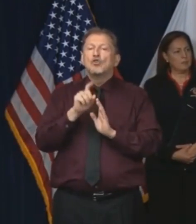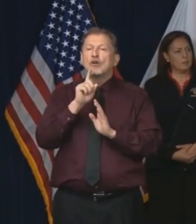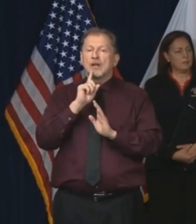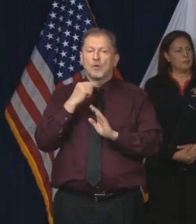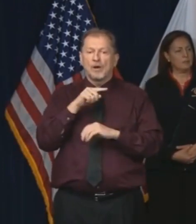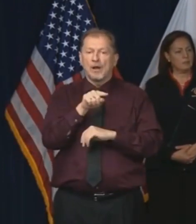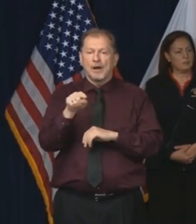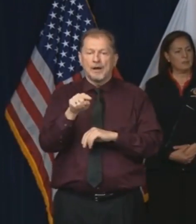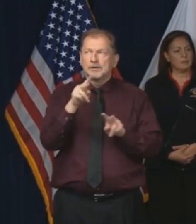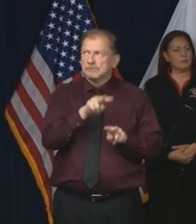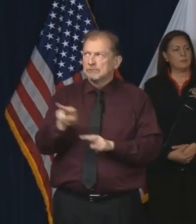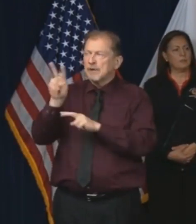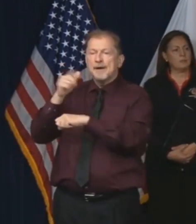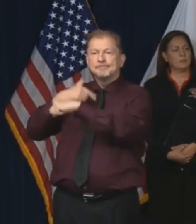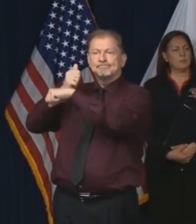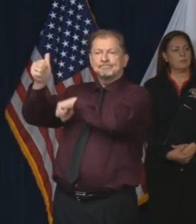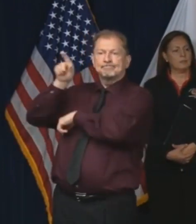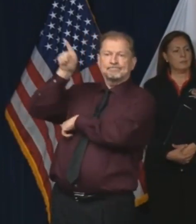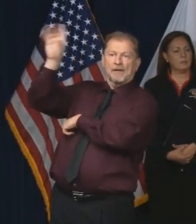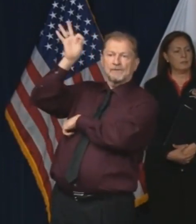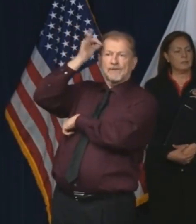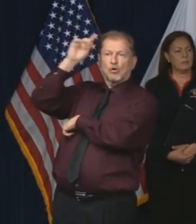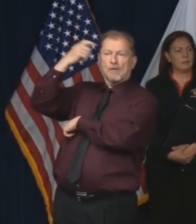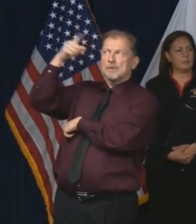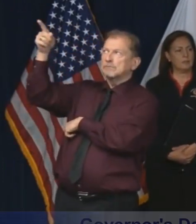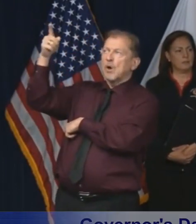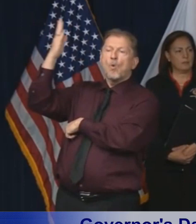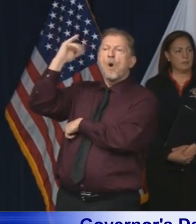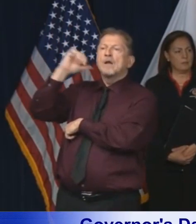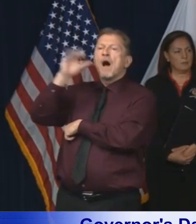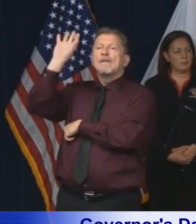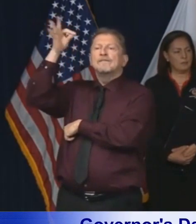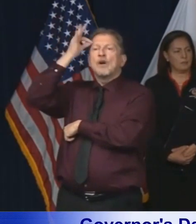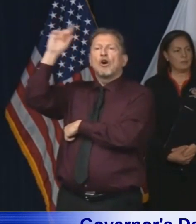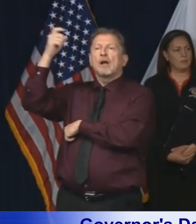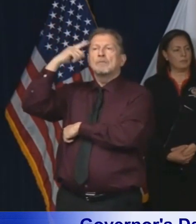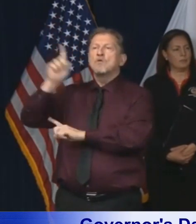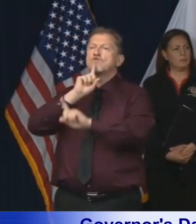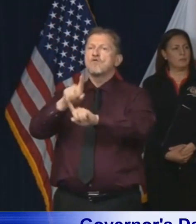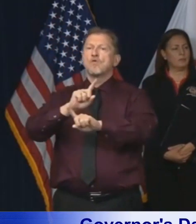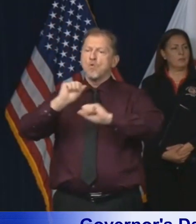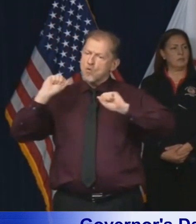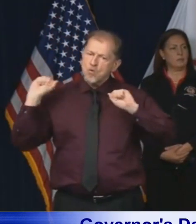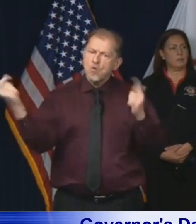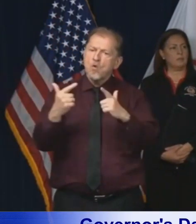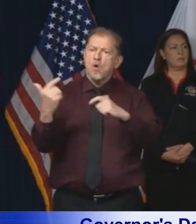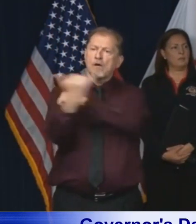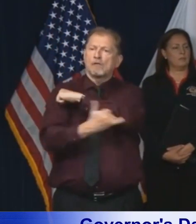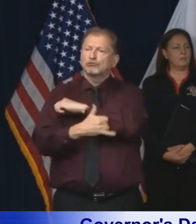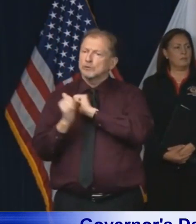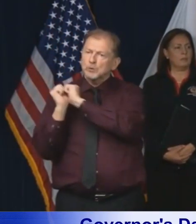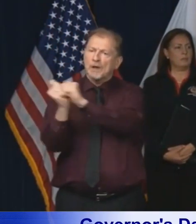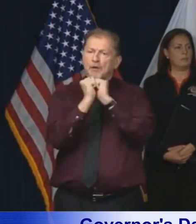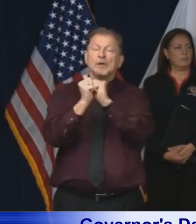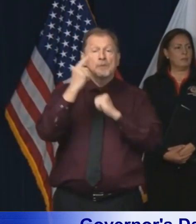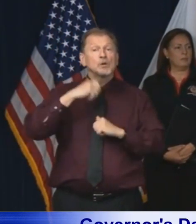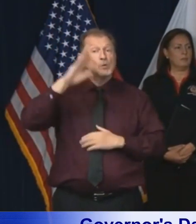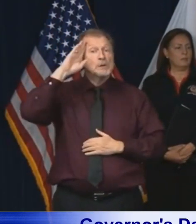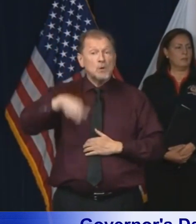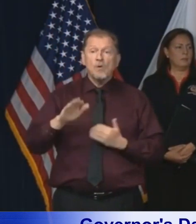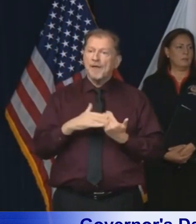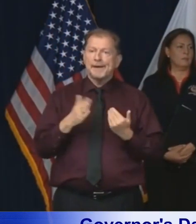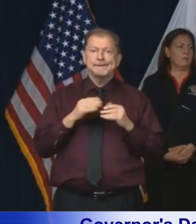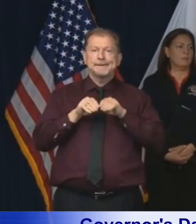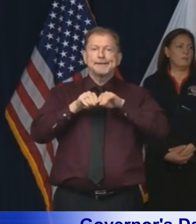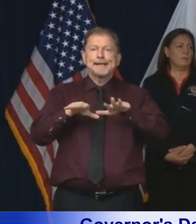federal government to give guidance, in fact, to set orders for the country. Because we know how this virus